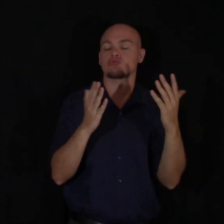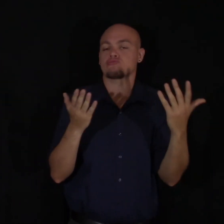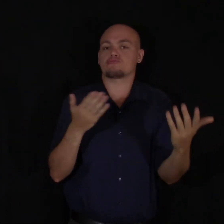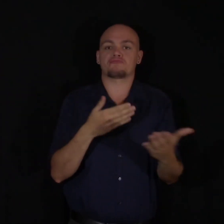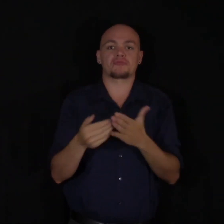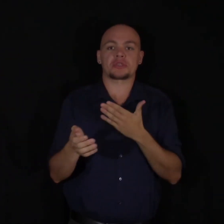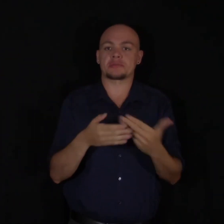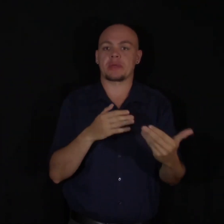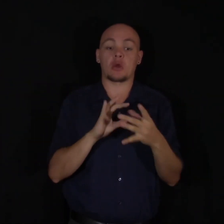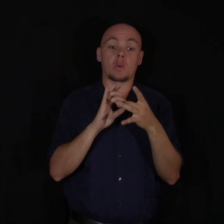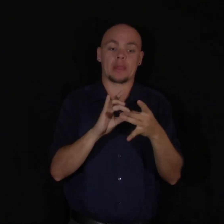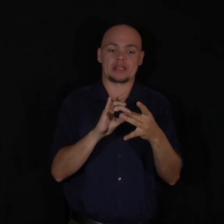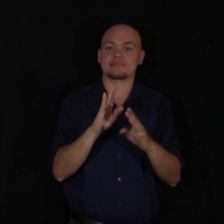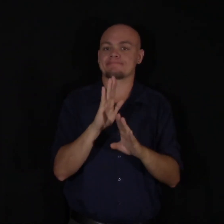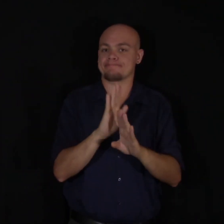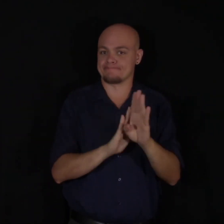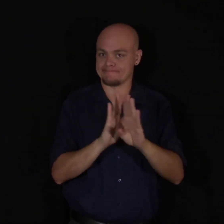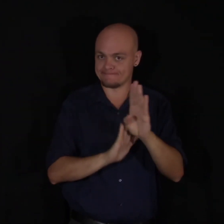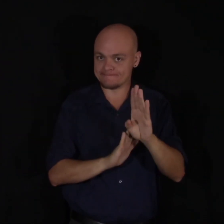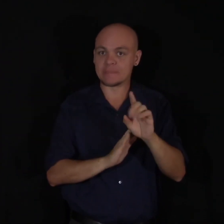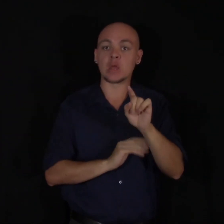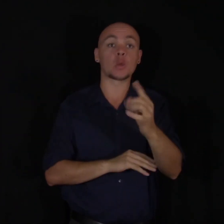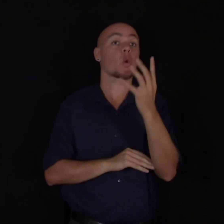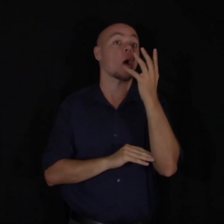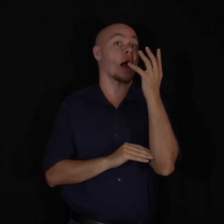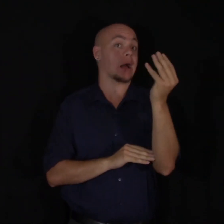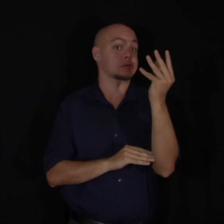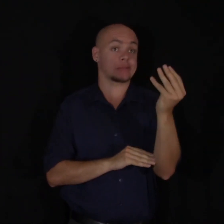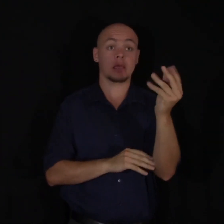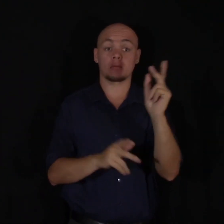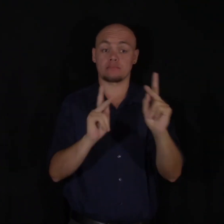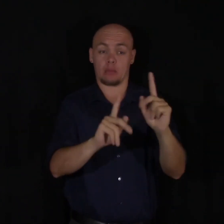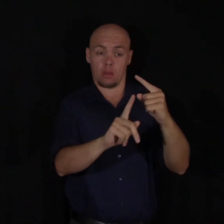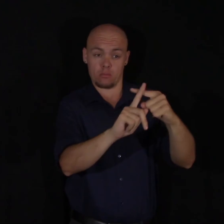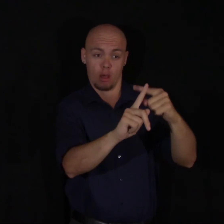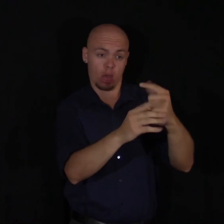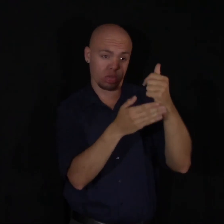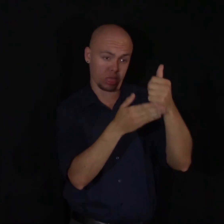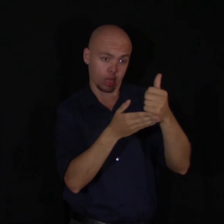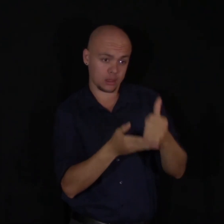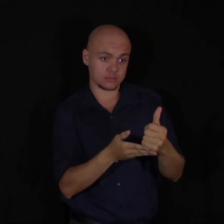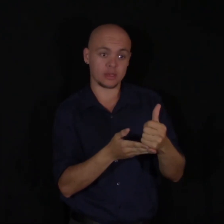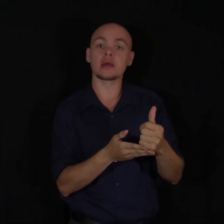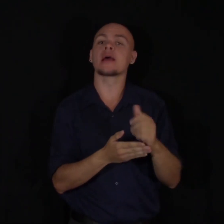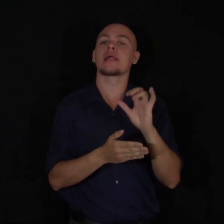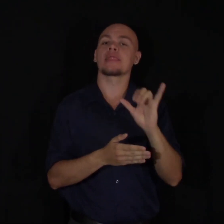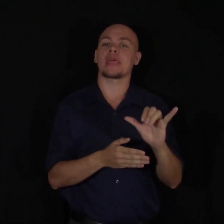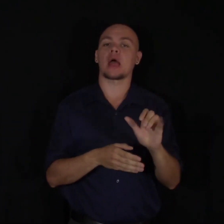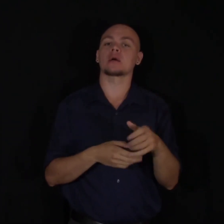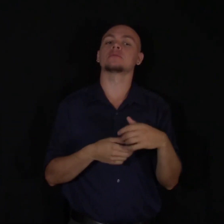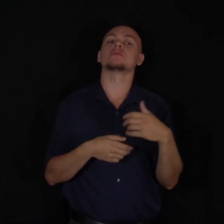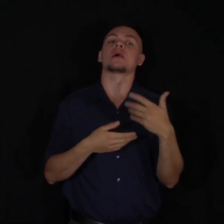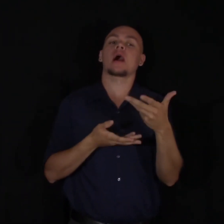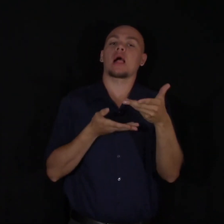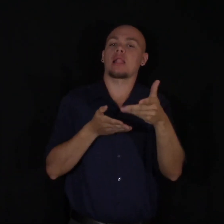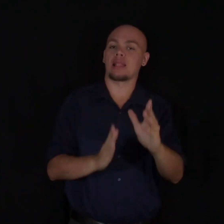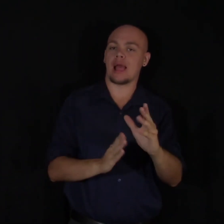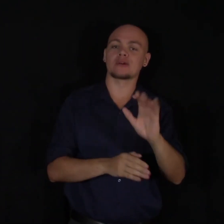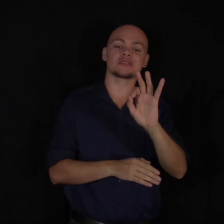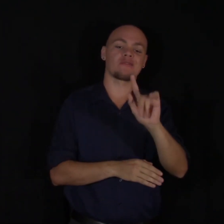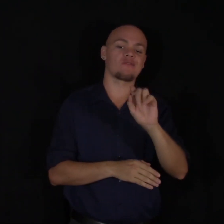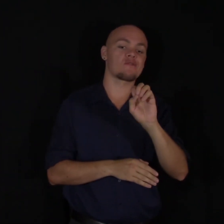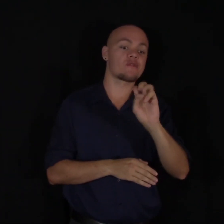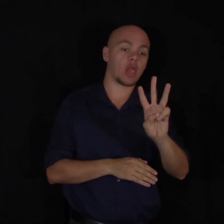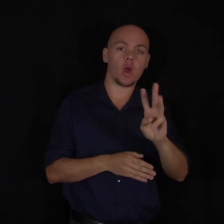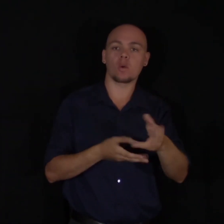build a relationship. And when you're out there and you're doing good for others, that allows you to enter a state of flow or engagement. When you're engaging in